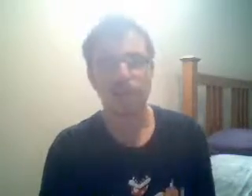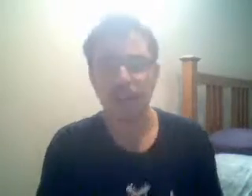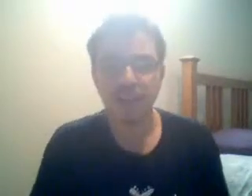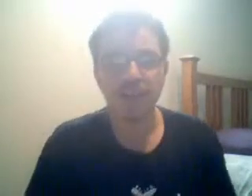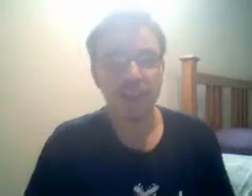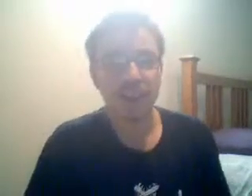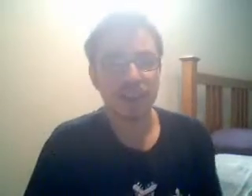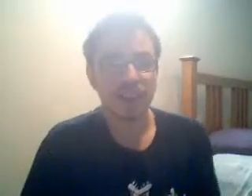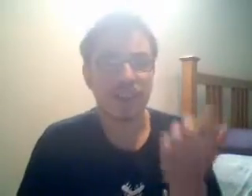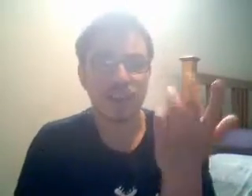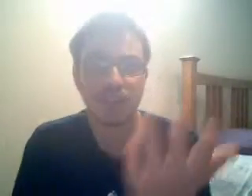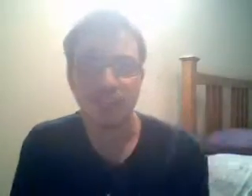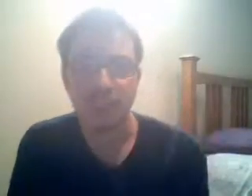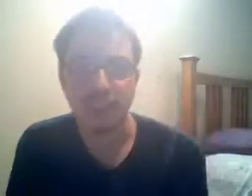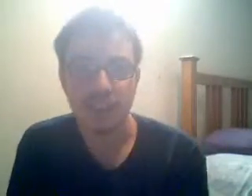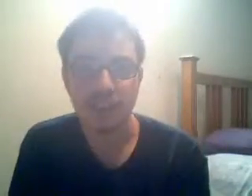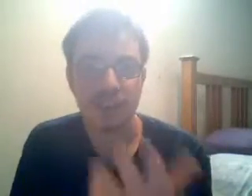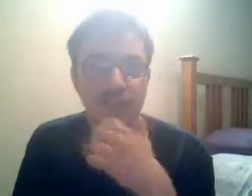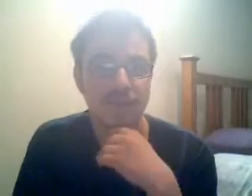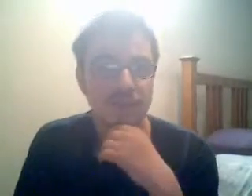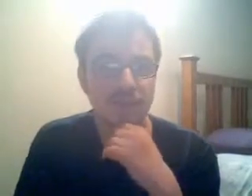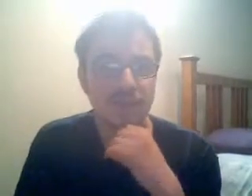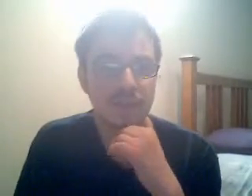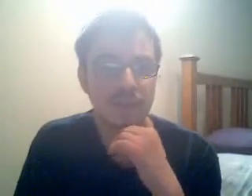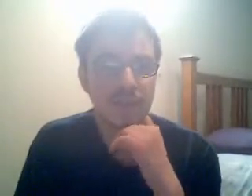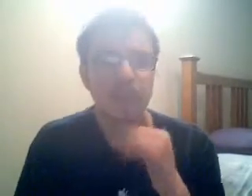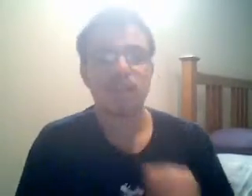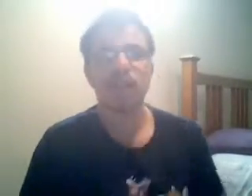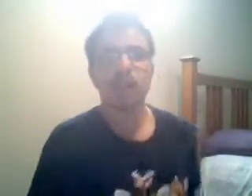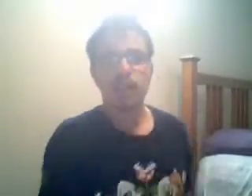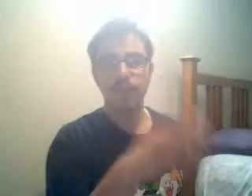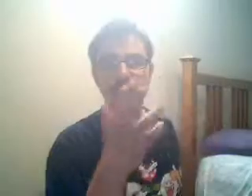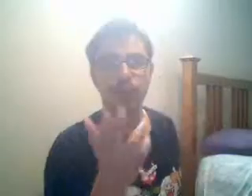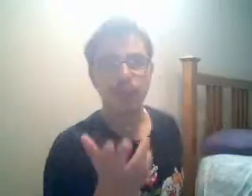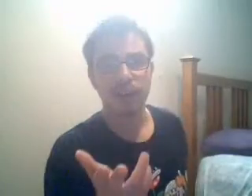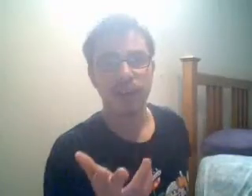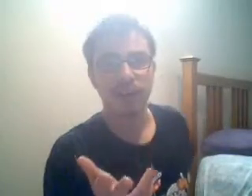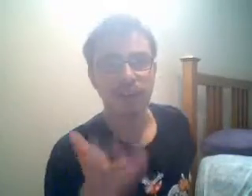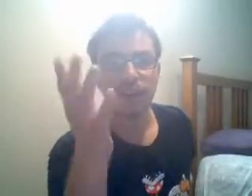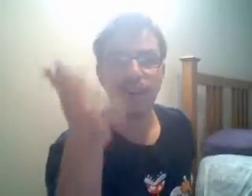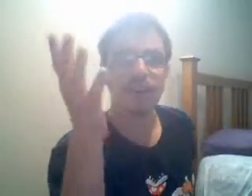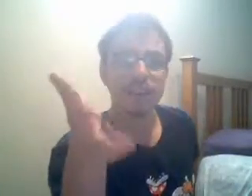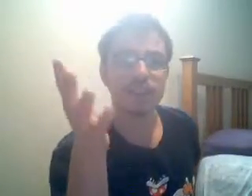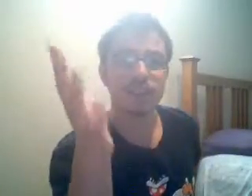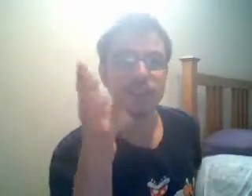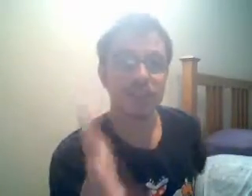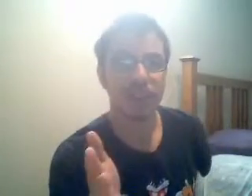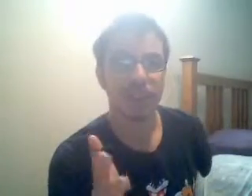The video audio onto this. It's gonna have the video audio on this webcam.